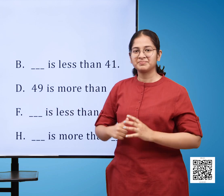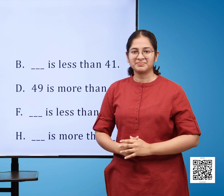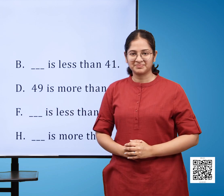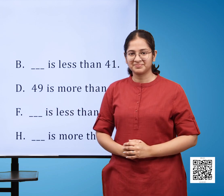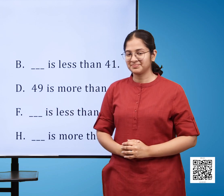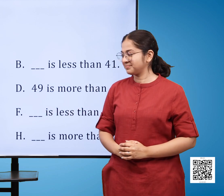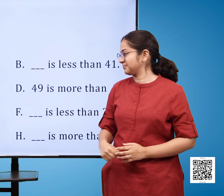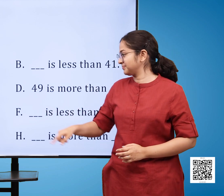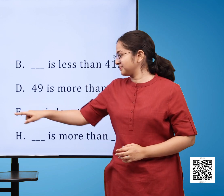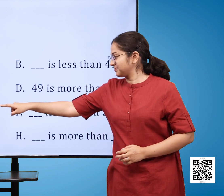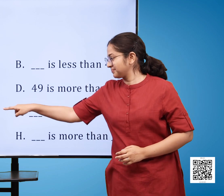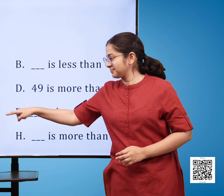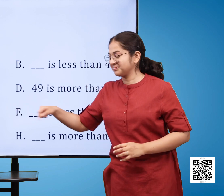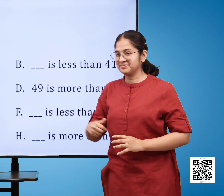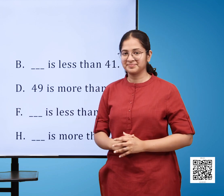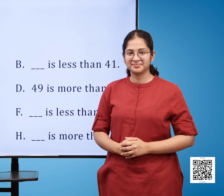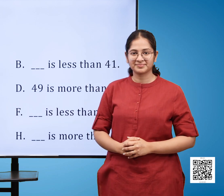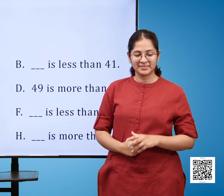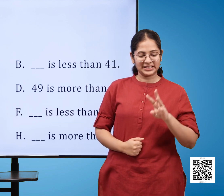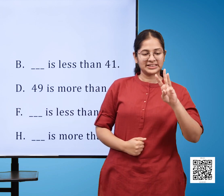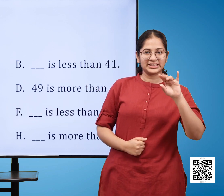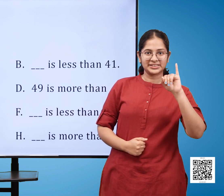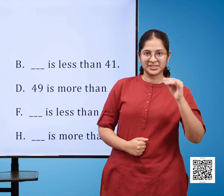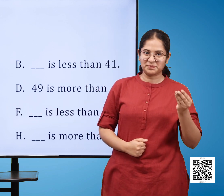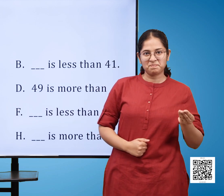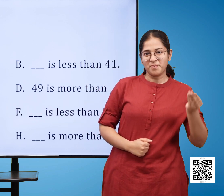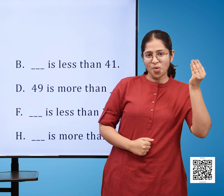g 36 is more than blank